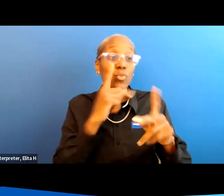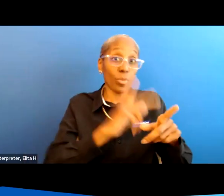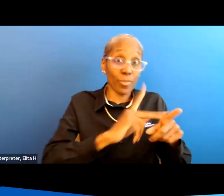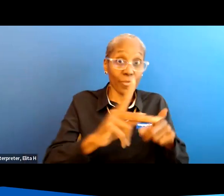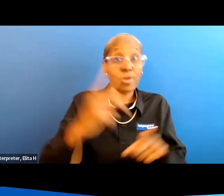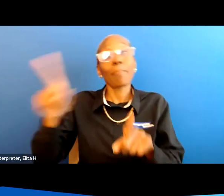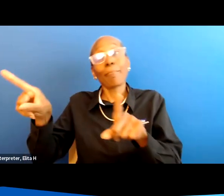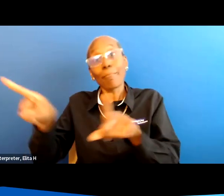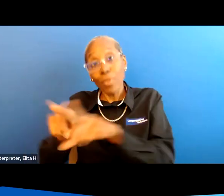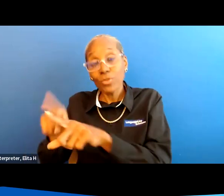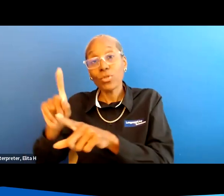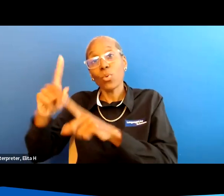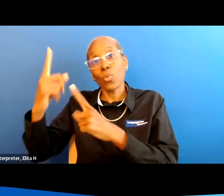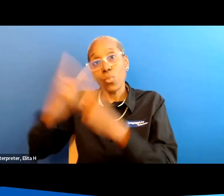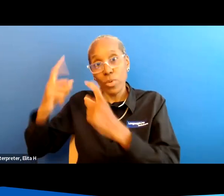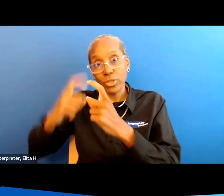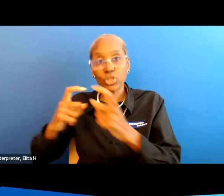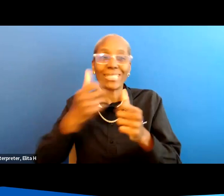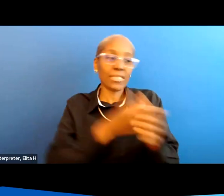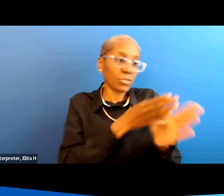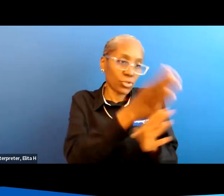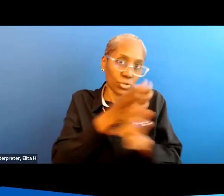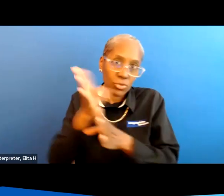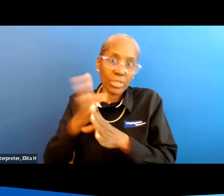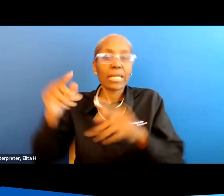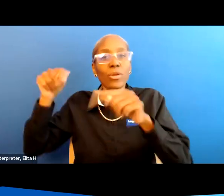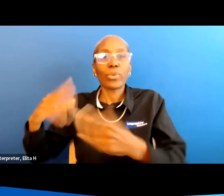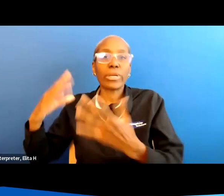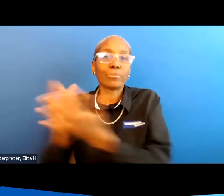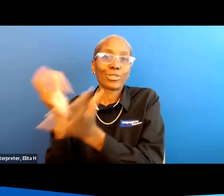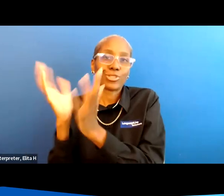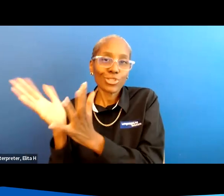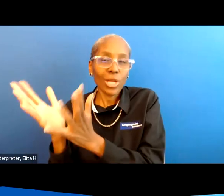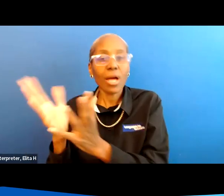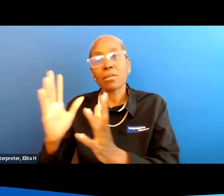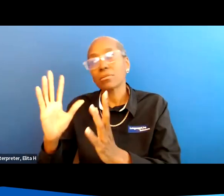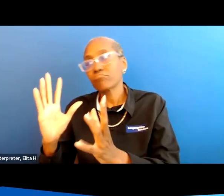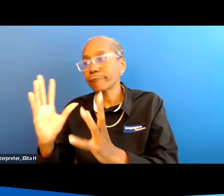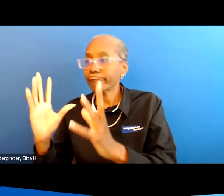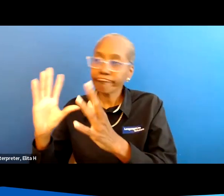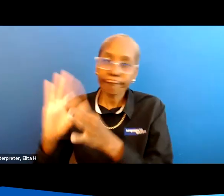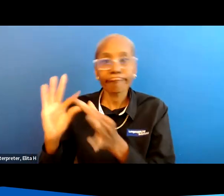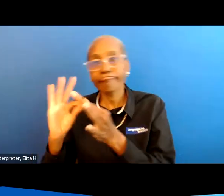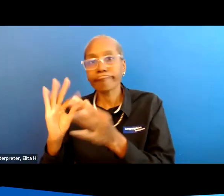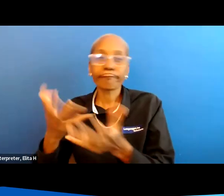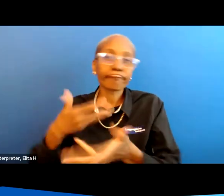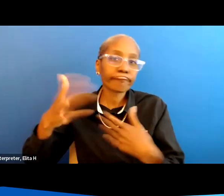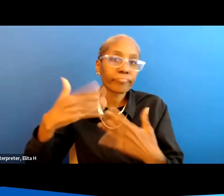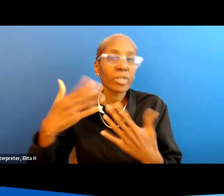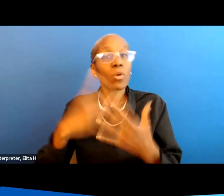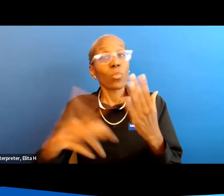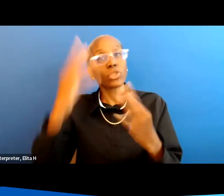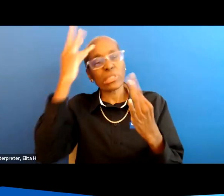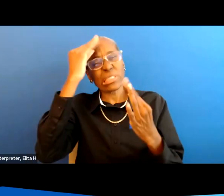question webinars they each have different purposes this is where we get to chat and talk about the things that are weighing on your